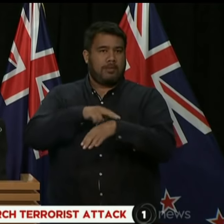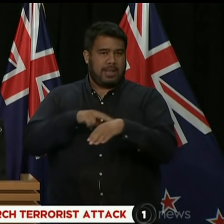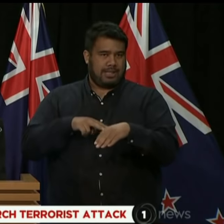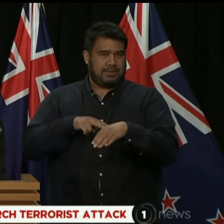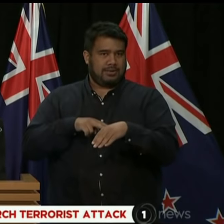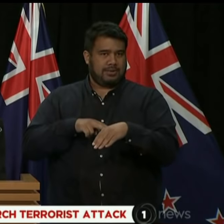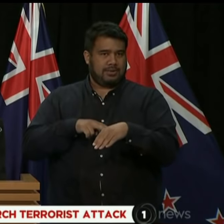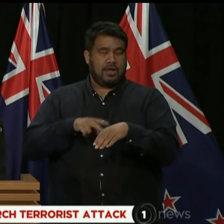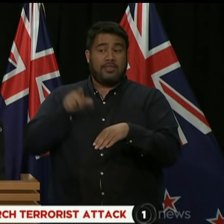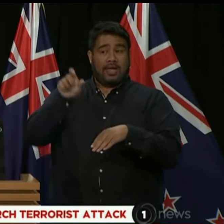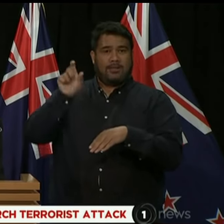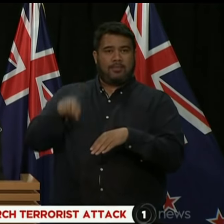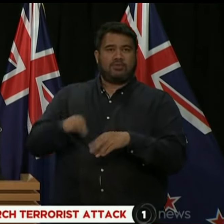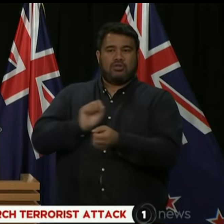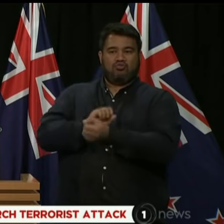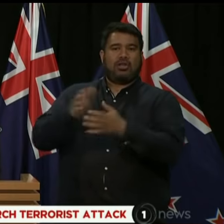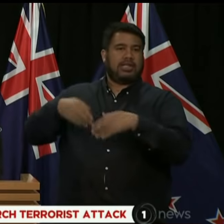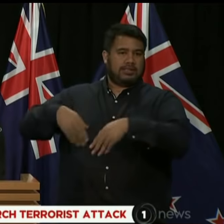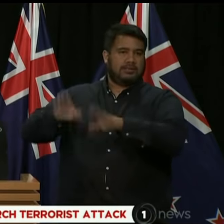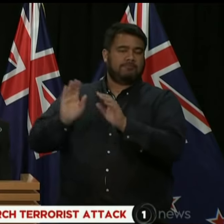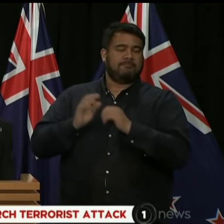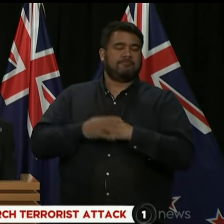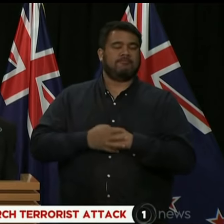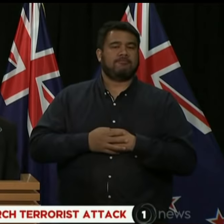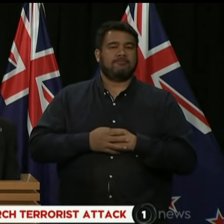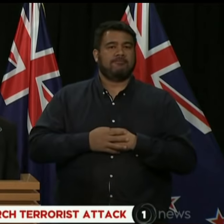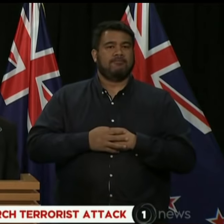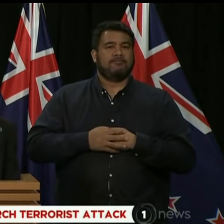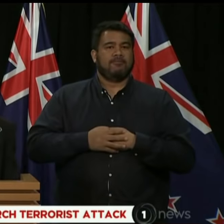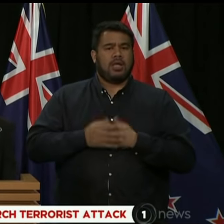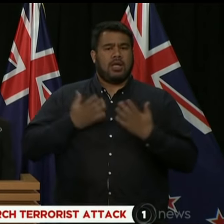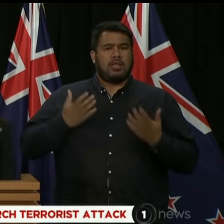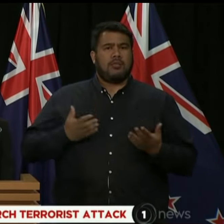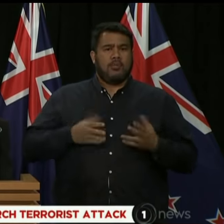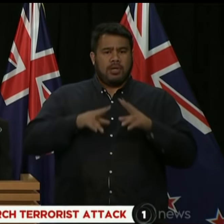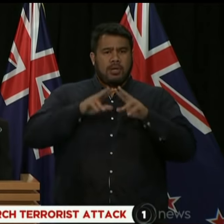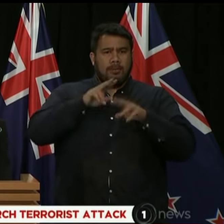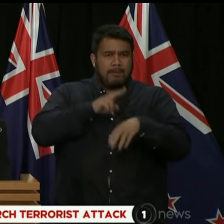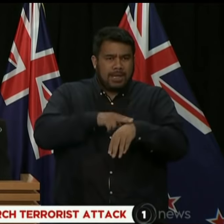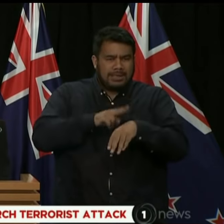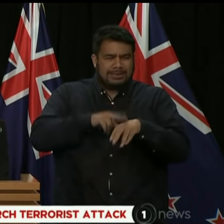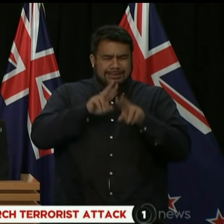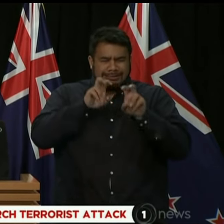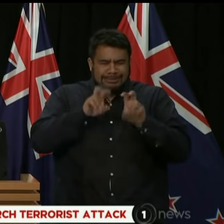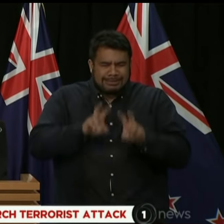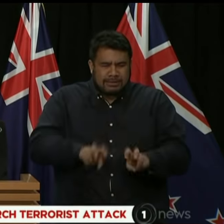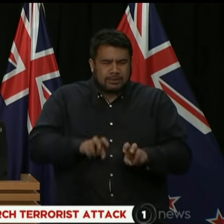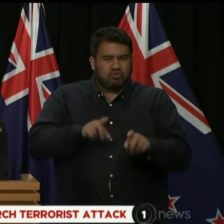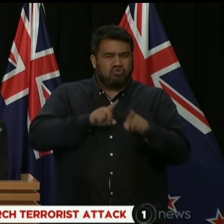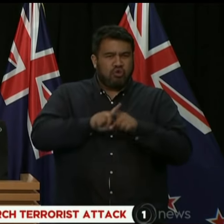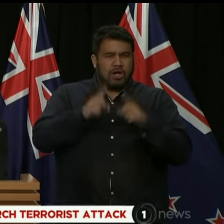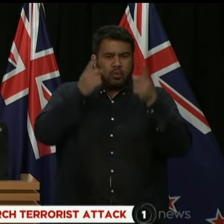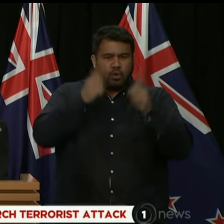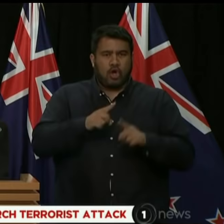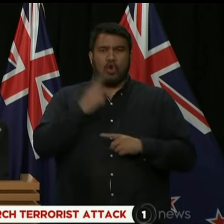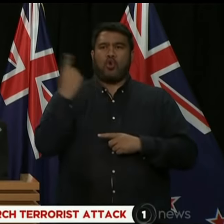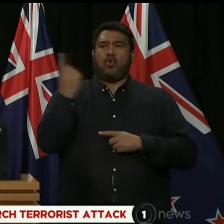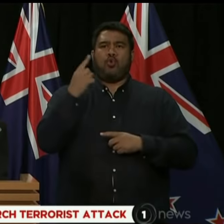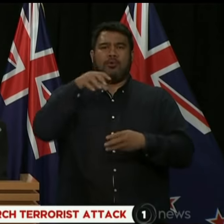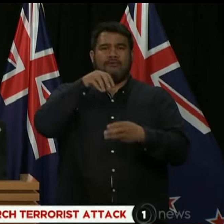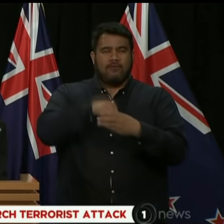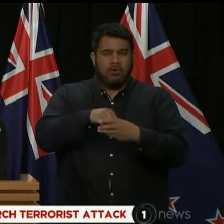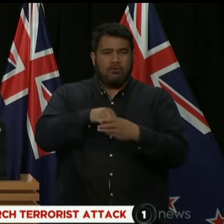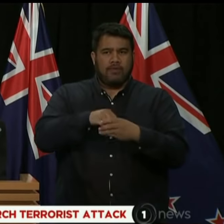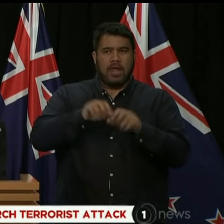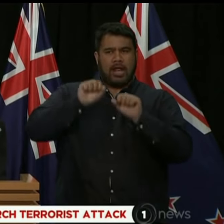since been released. Police are working to build a picture of anyone who might be involved in all of their